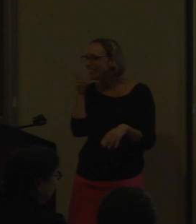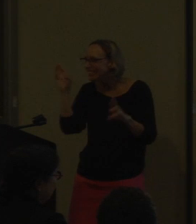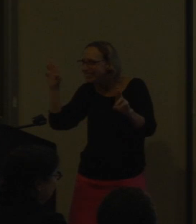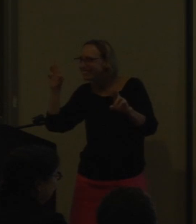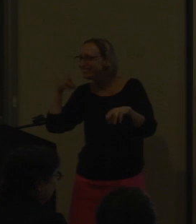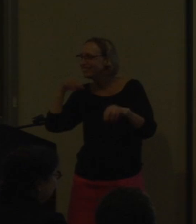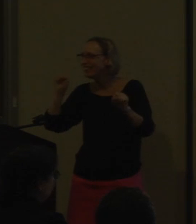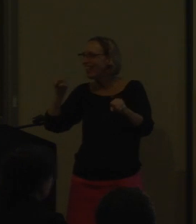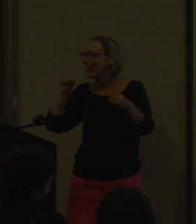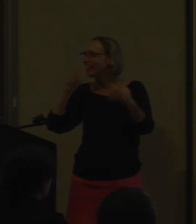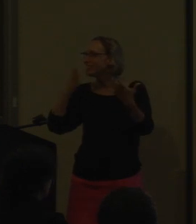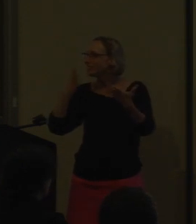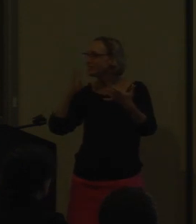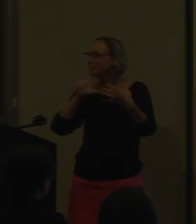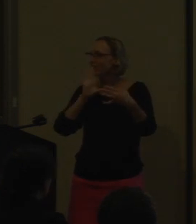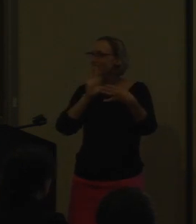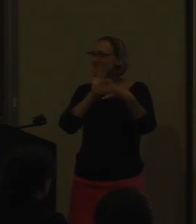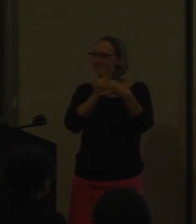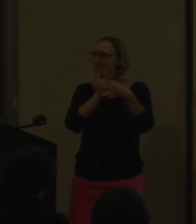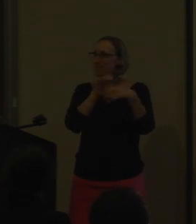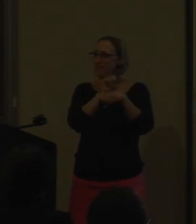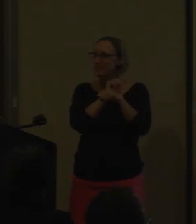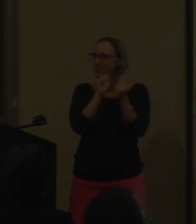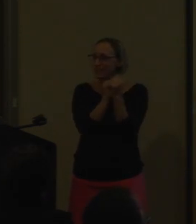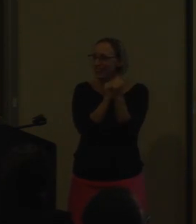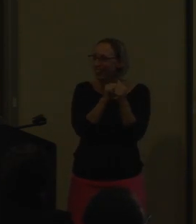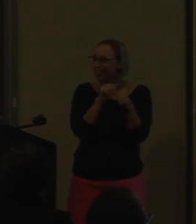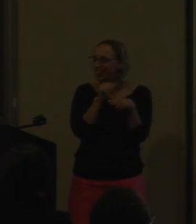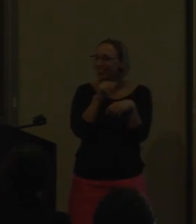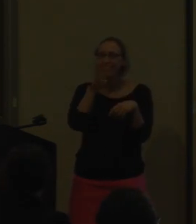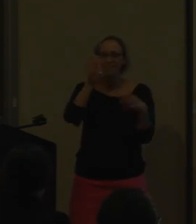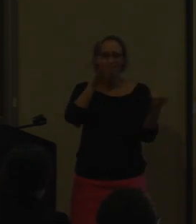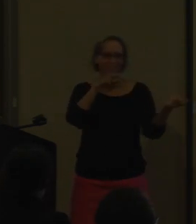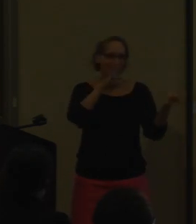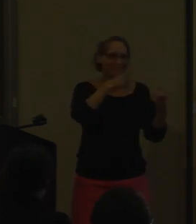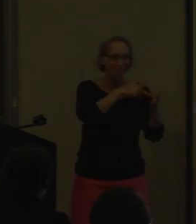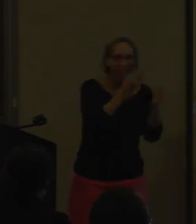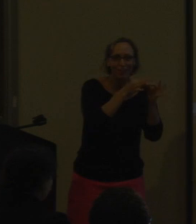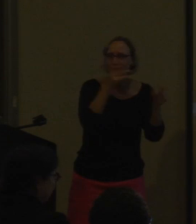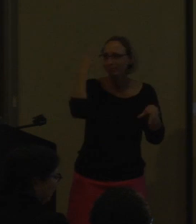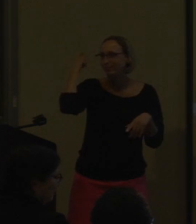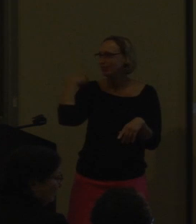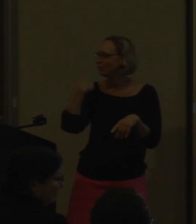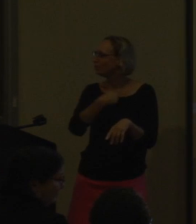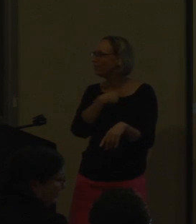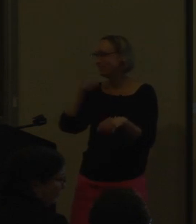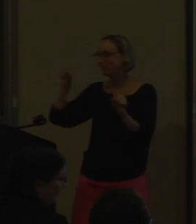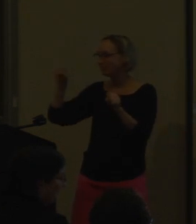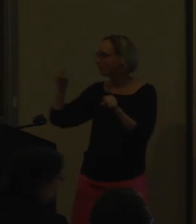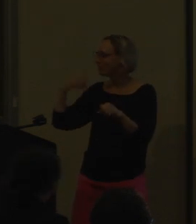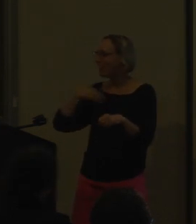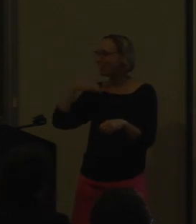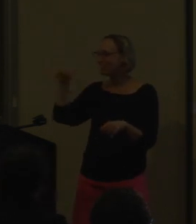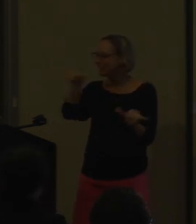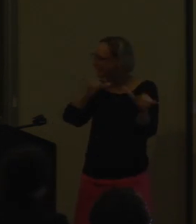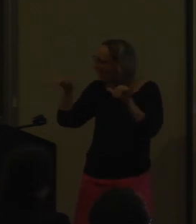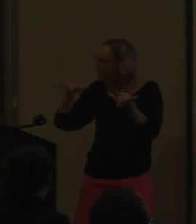And, you know, really, we're hoping for, you know, to collaborate with some other professionals on this,